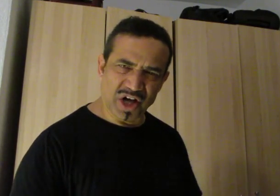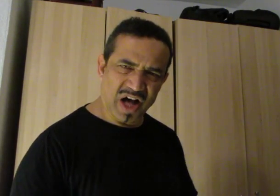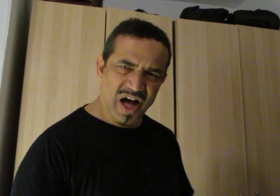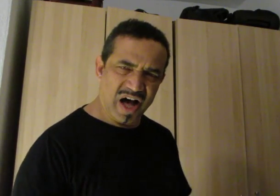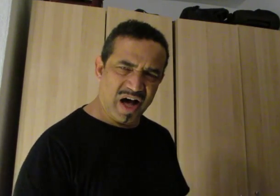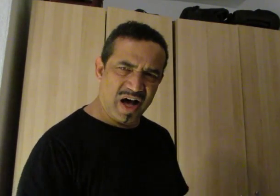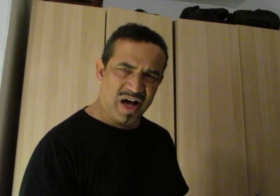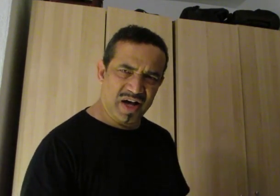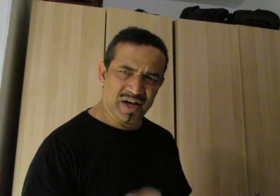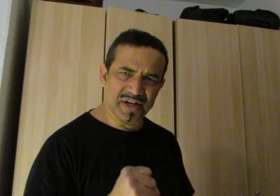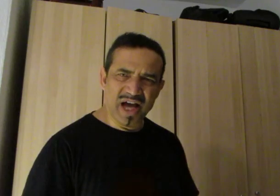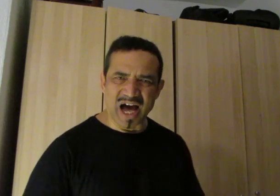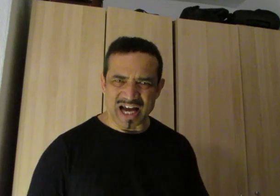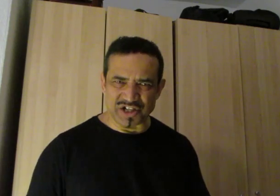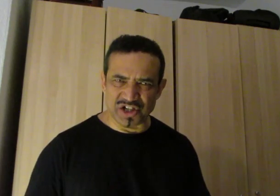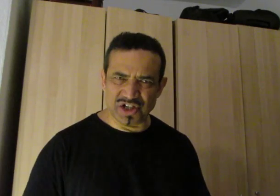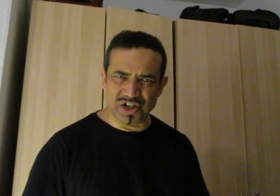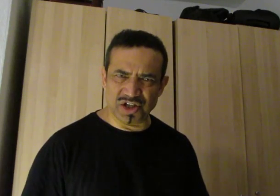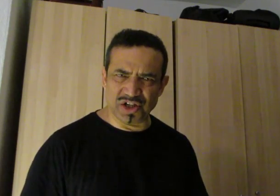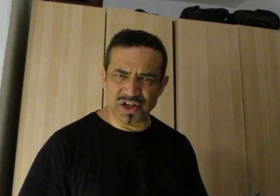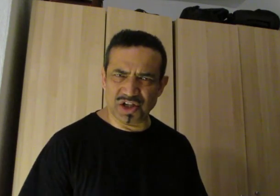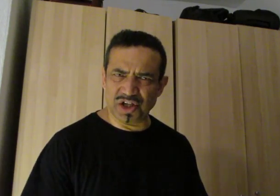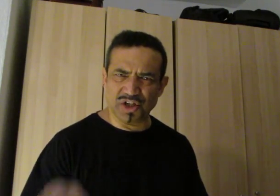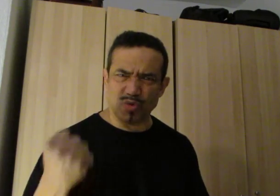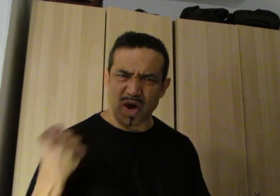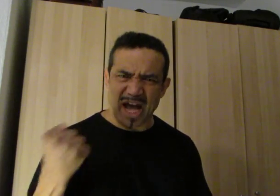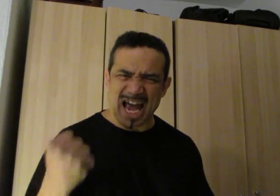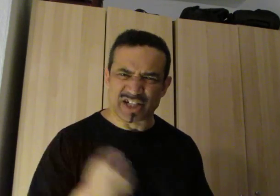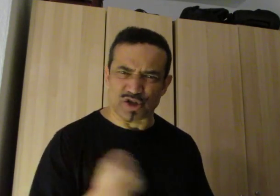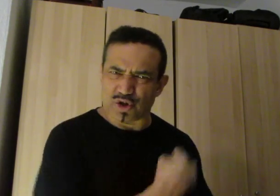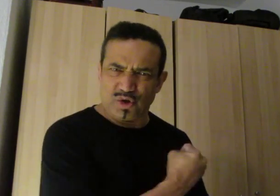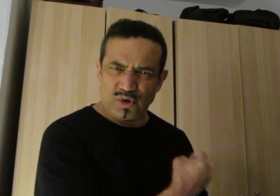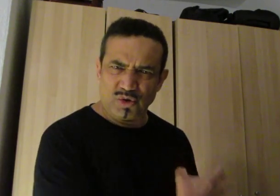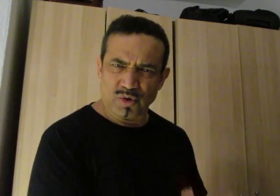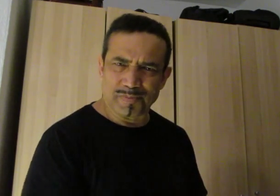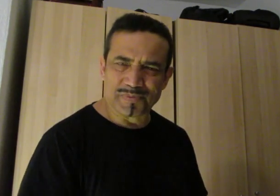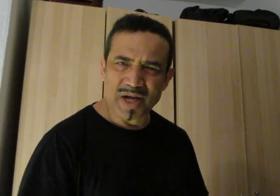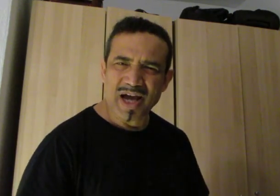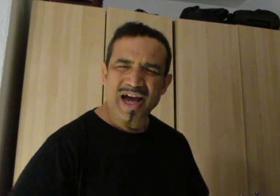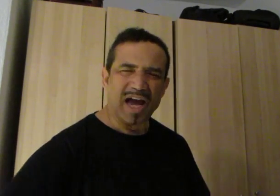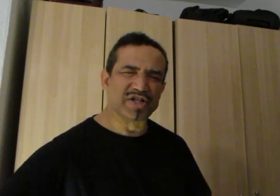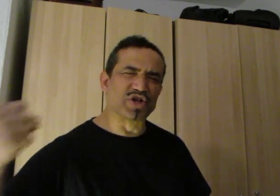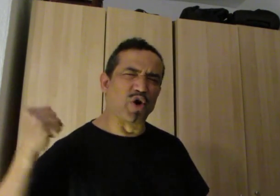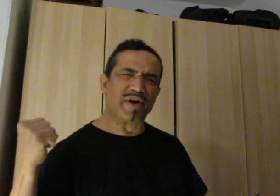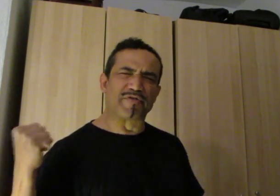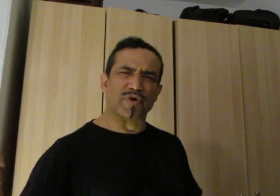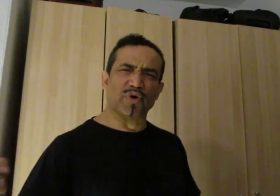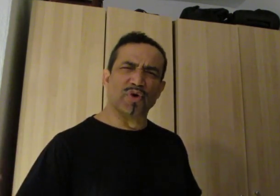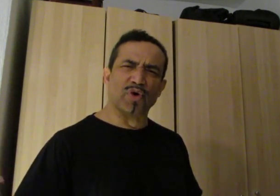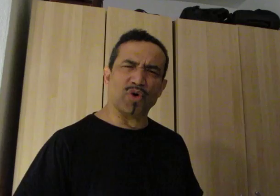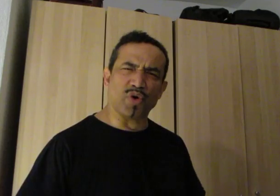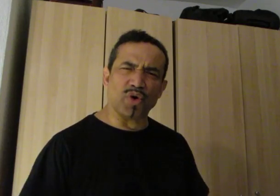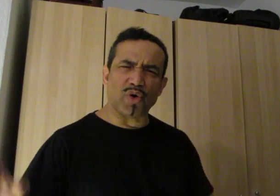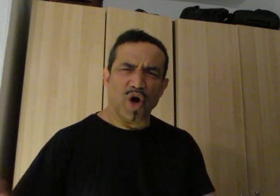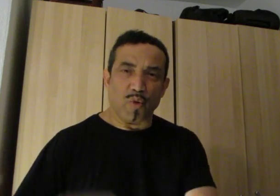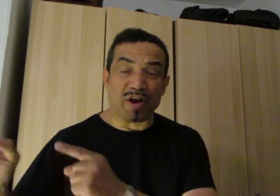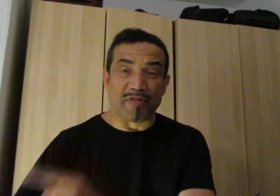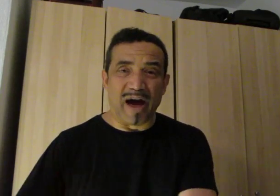I did what I had to do and so it flew without